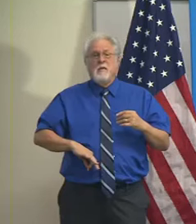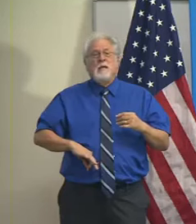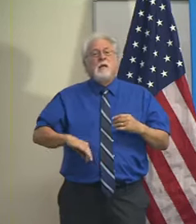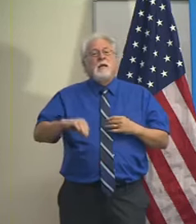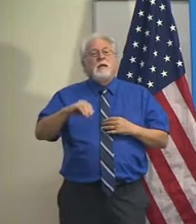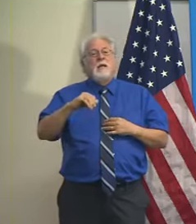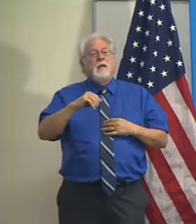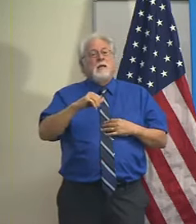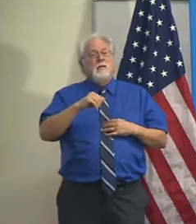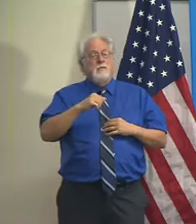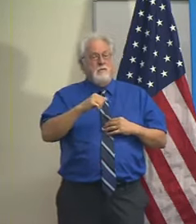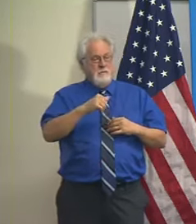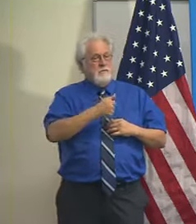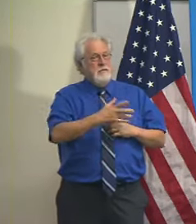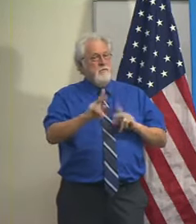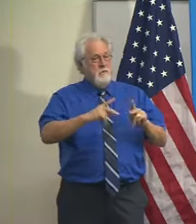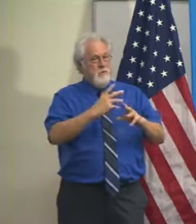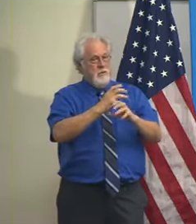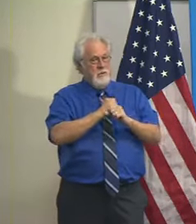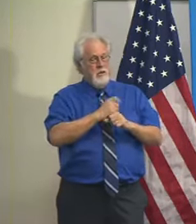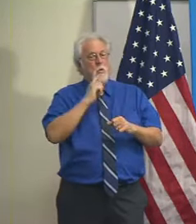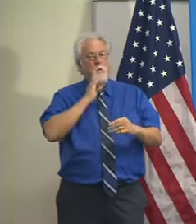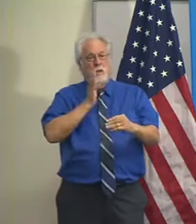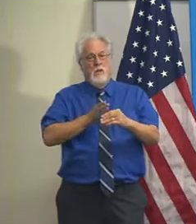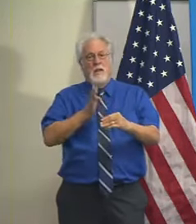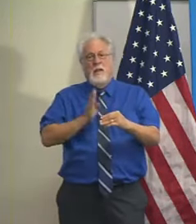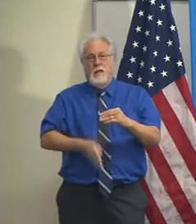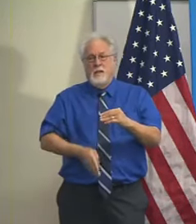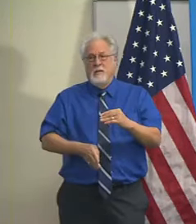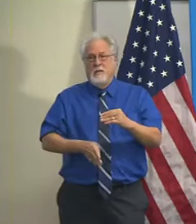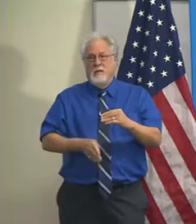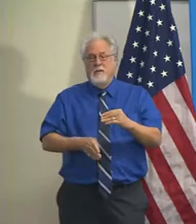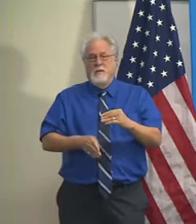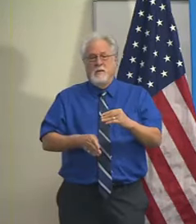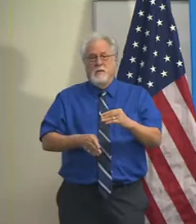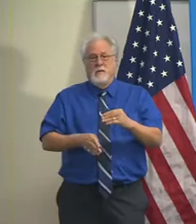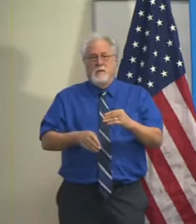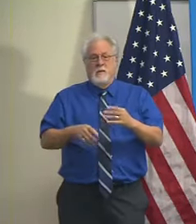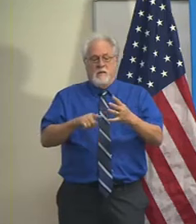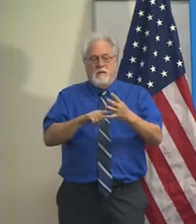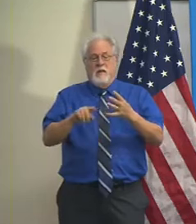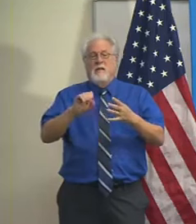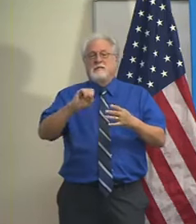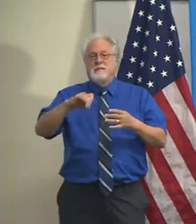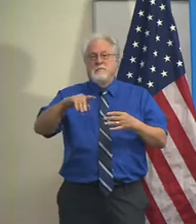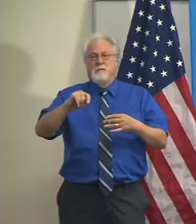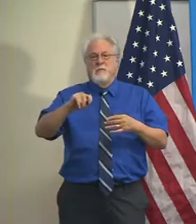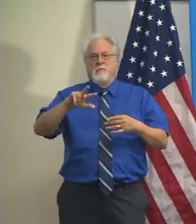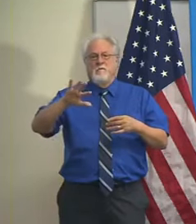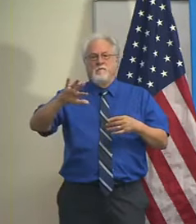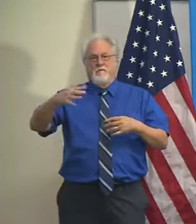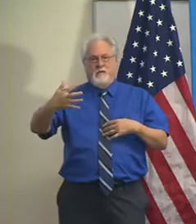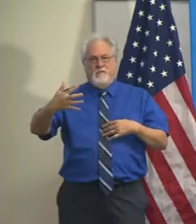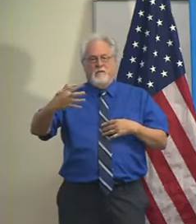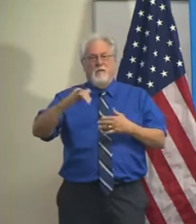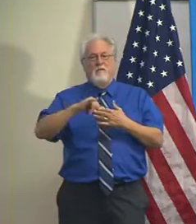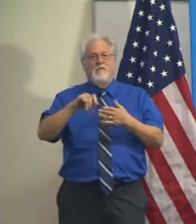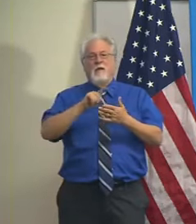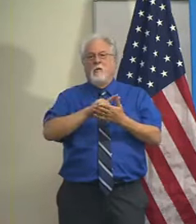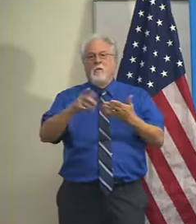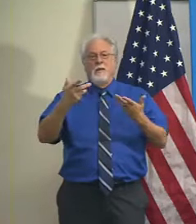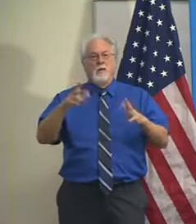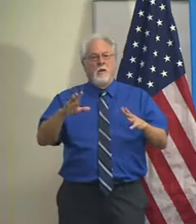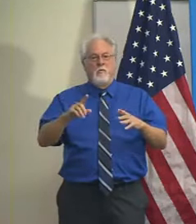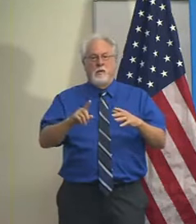number of our citizens have been receiving is going to end with the week ending September 5th. And I know that that week has already